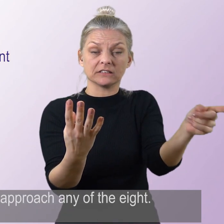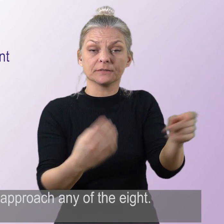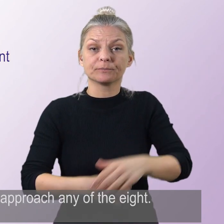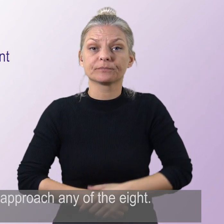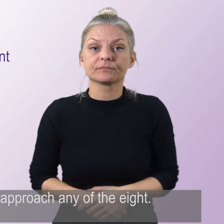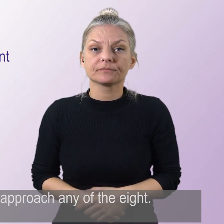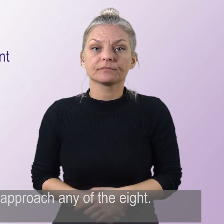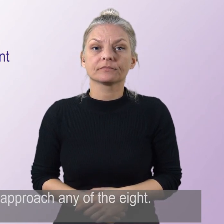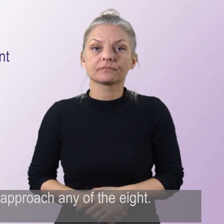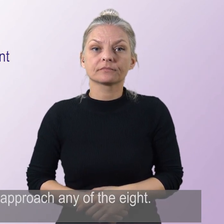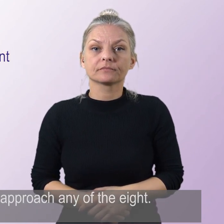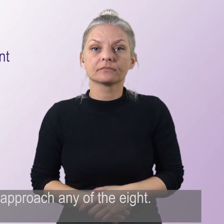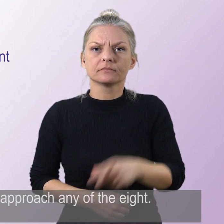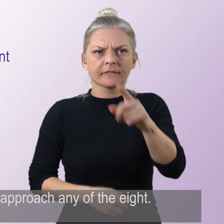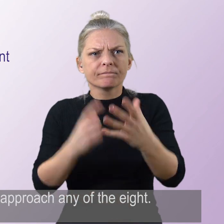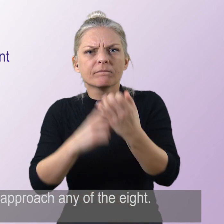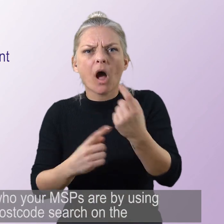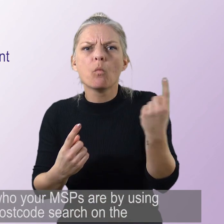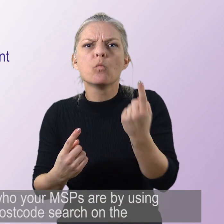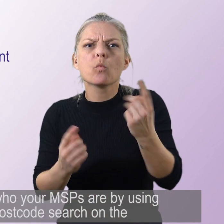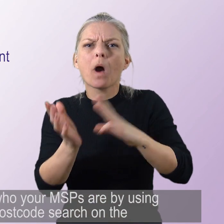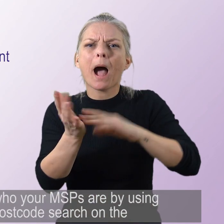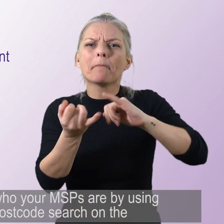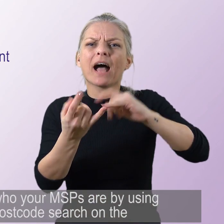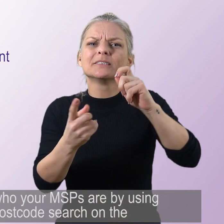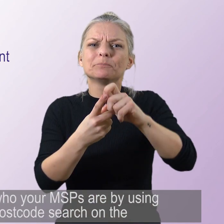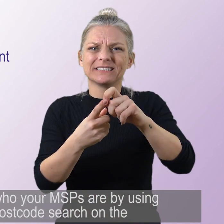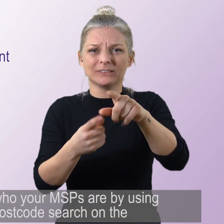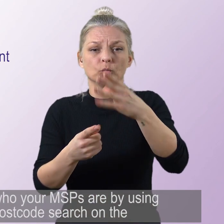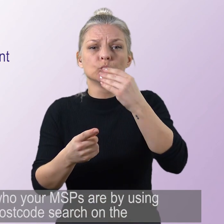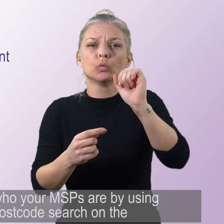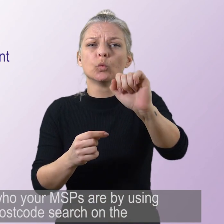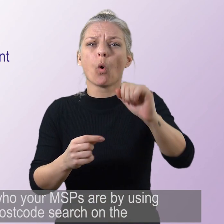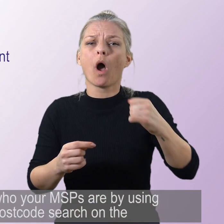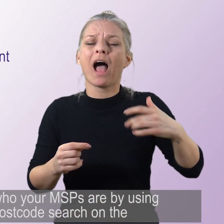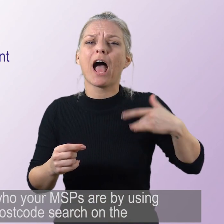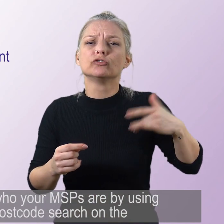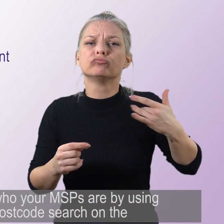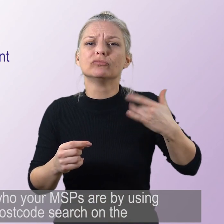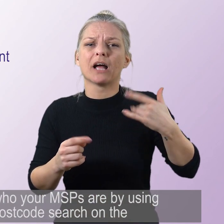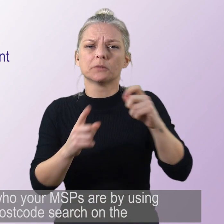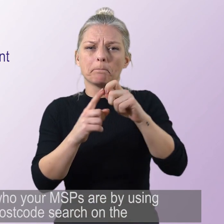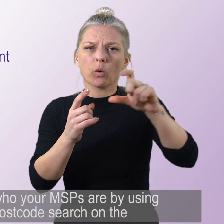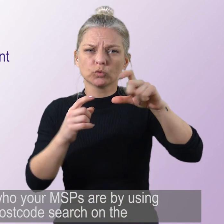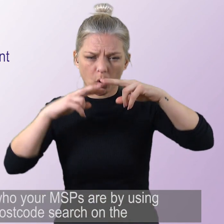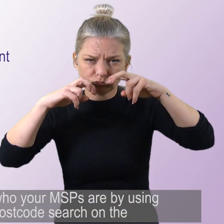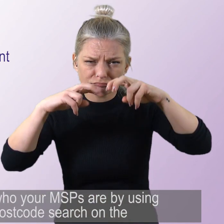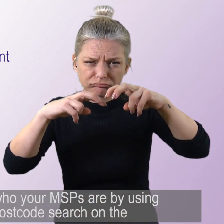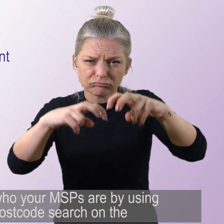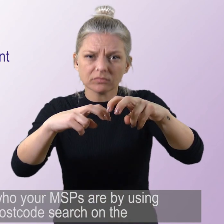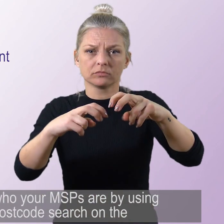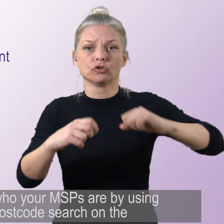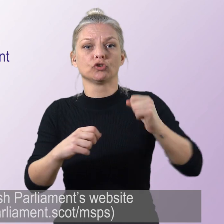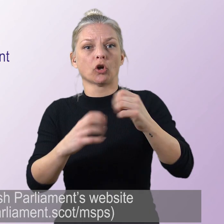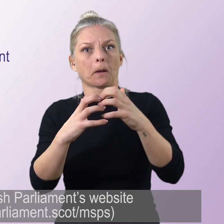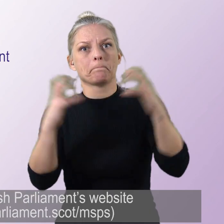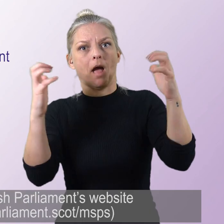wider parliamentary region. You can approach any of the eight. Find out who your MSPs are by using the